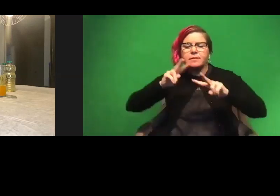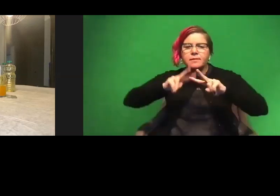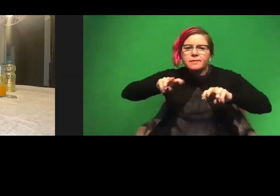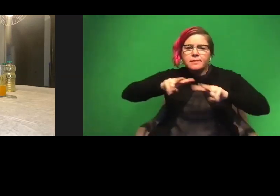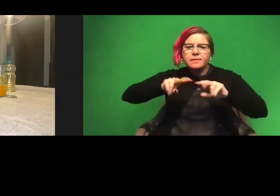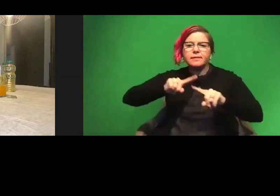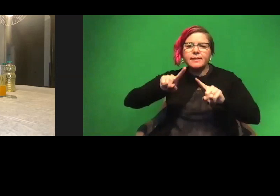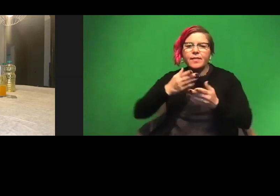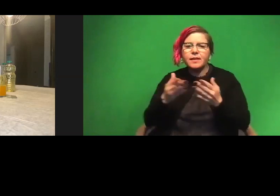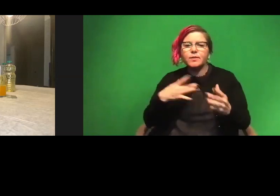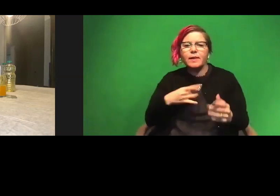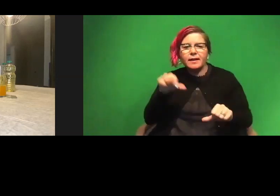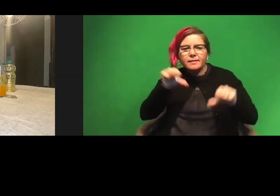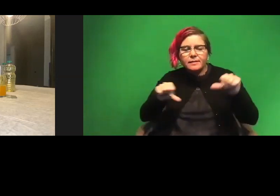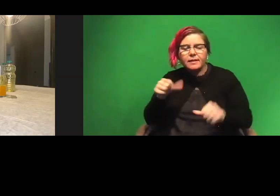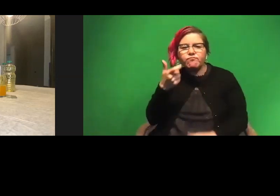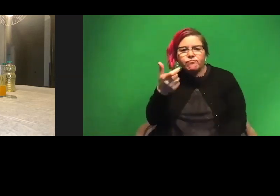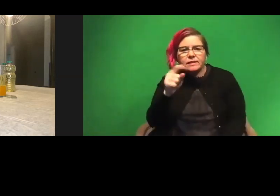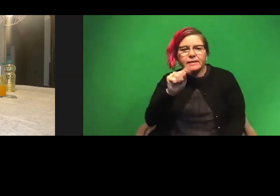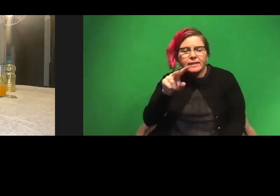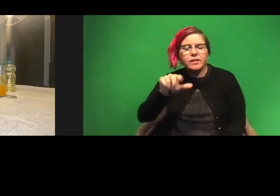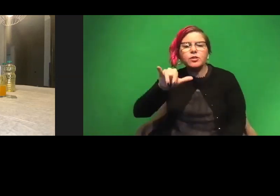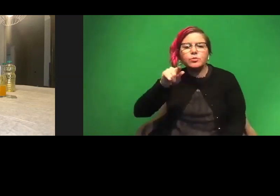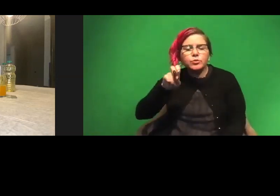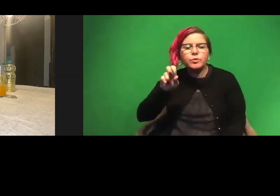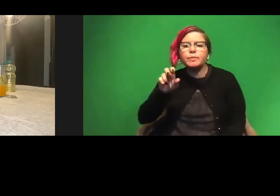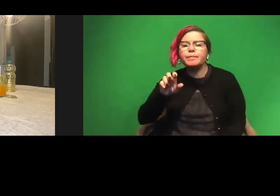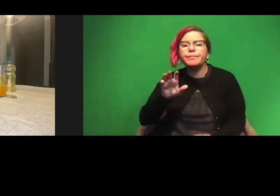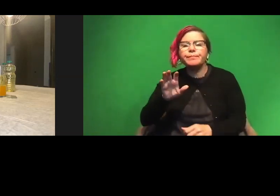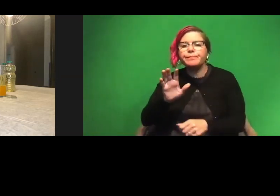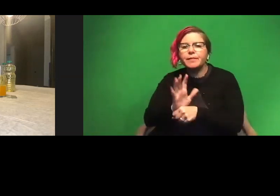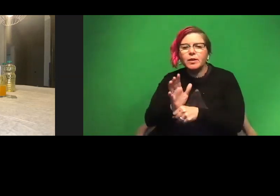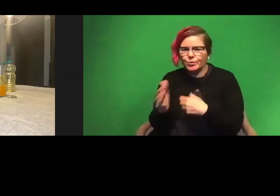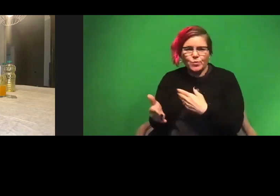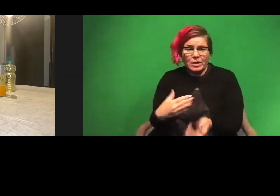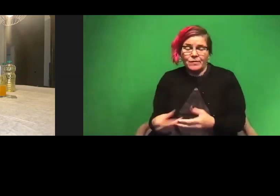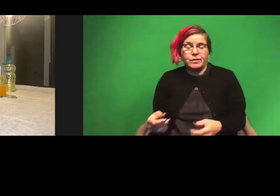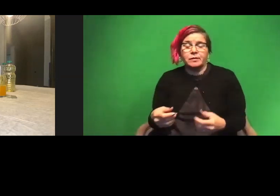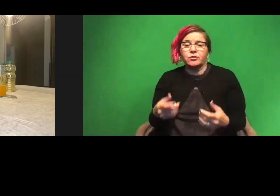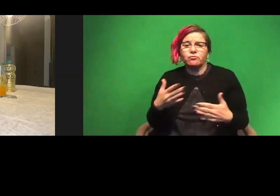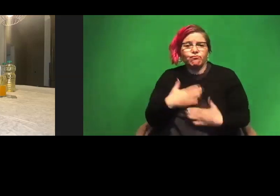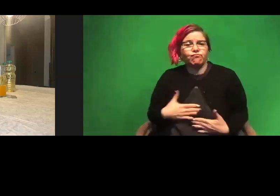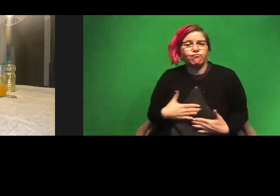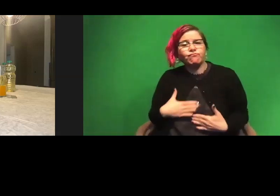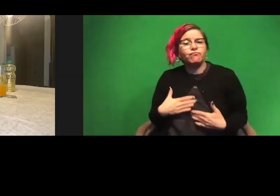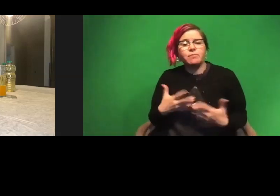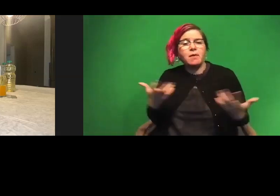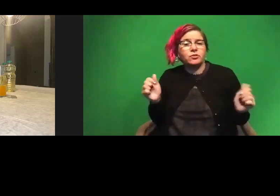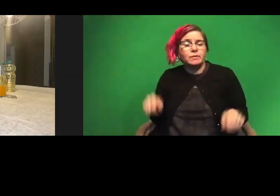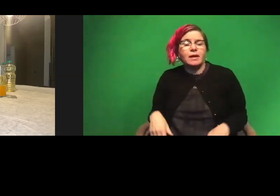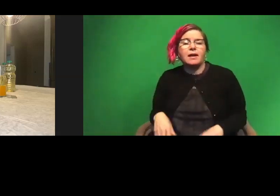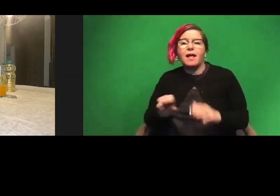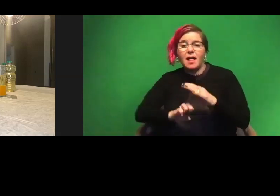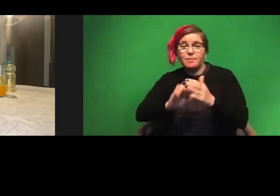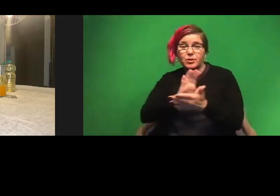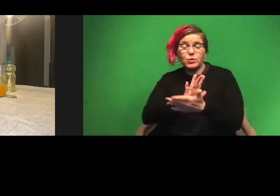in science on TV, on YouTube videos or whatever else. And then just, just enjoy it as you can. Um, elementary school